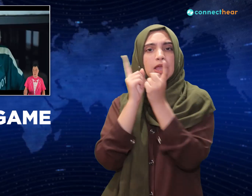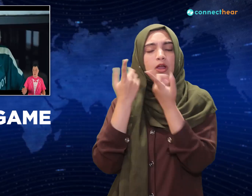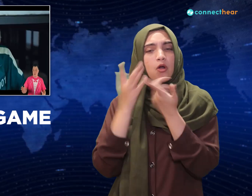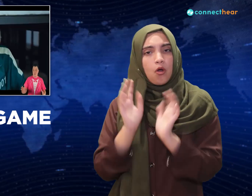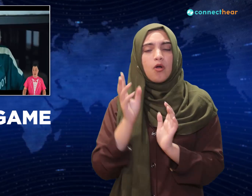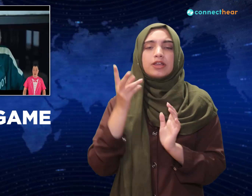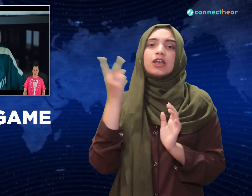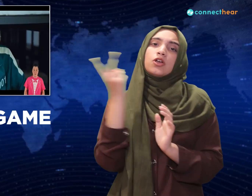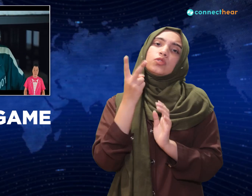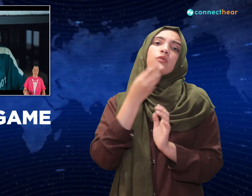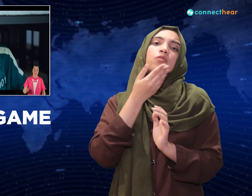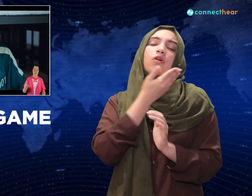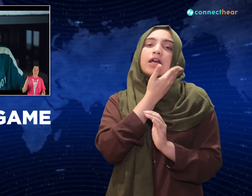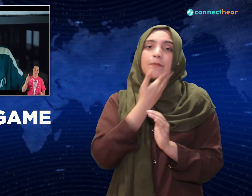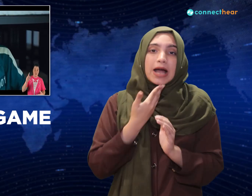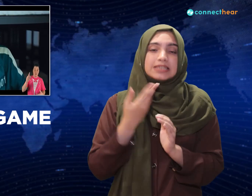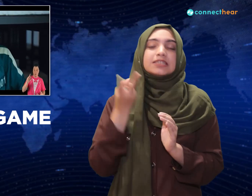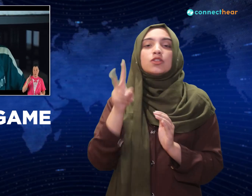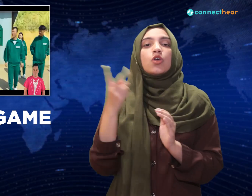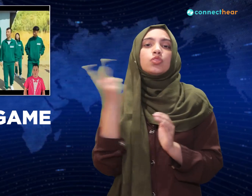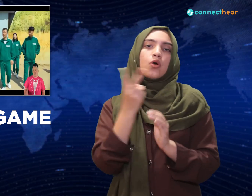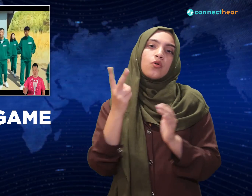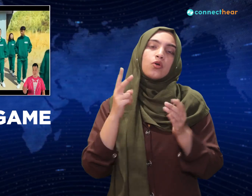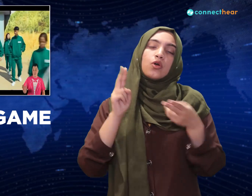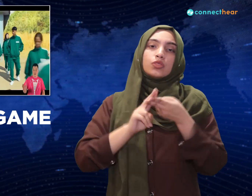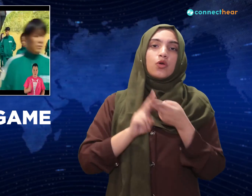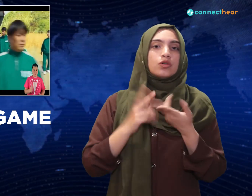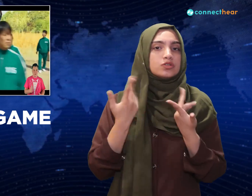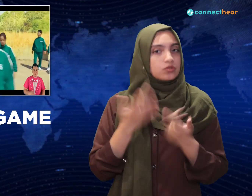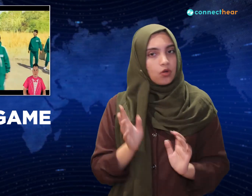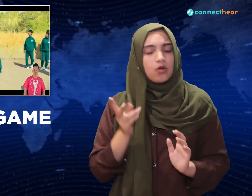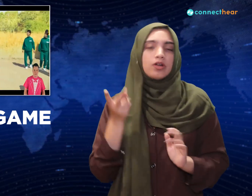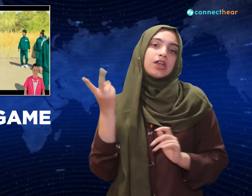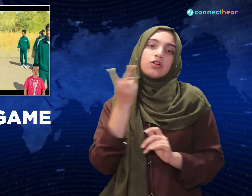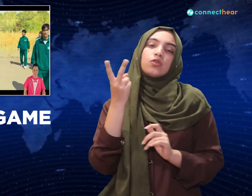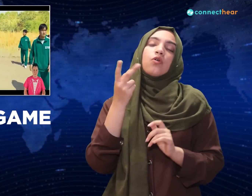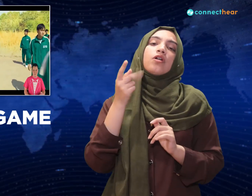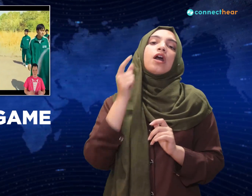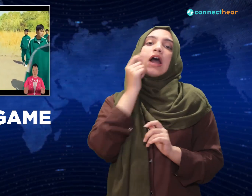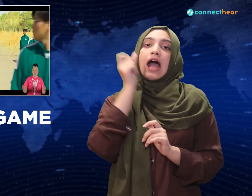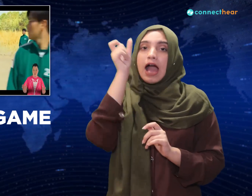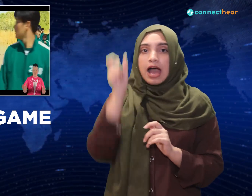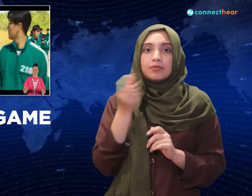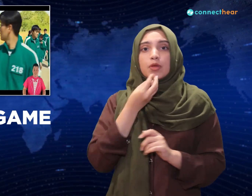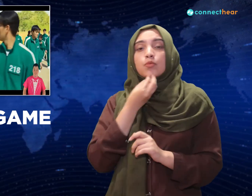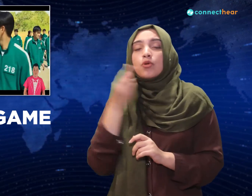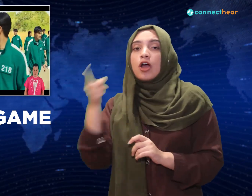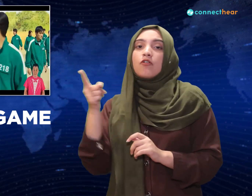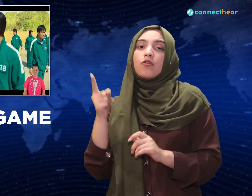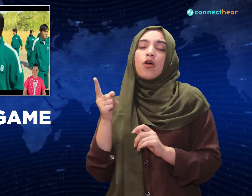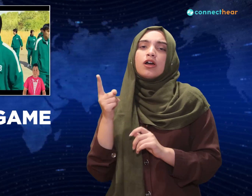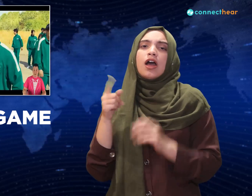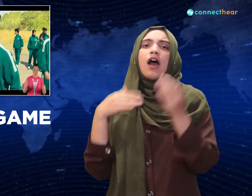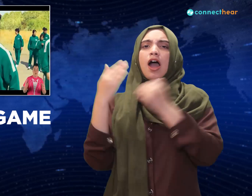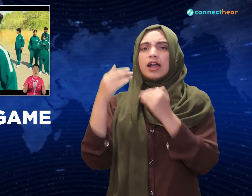sweet old guy who's dying of a brain tumor. Coincidentally, also in here is Kyeon's childhood best friend, Sangwoo.